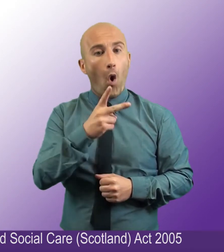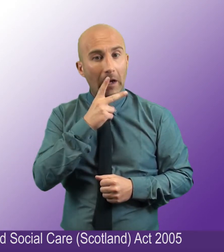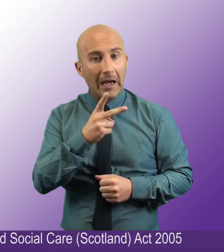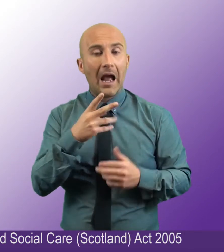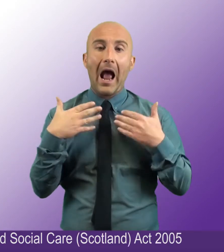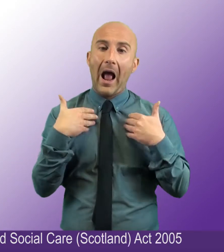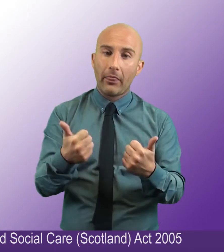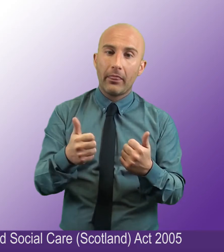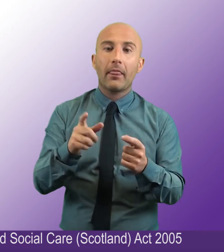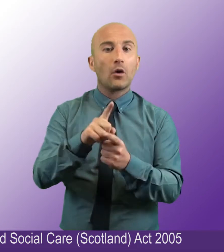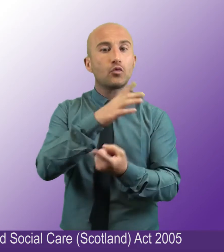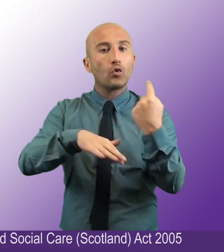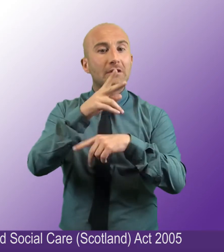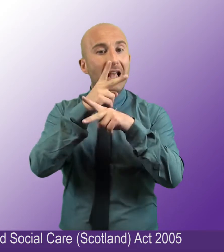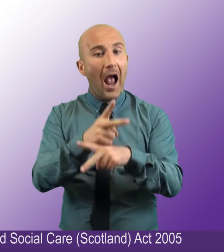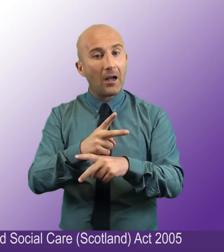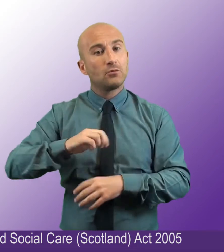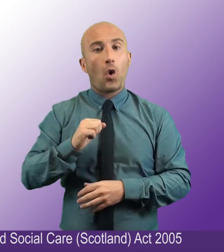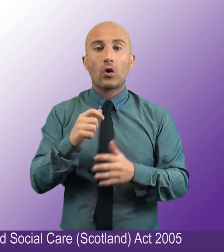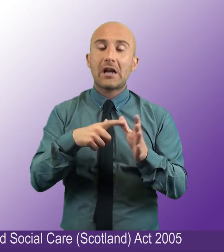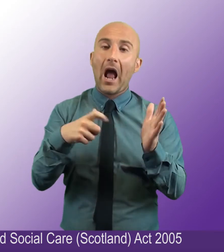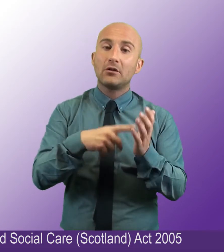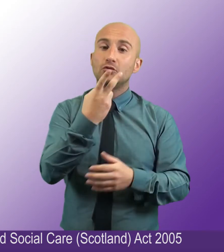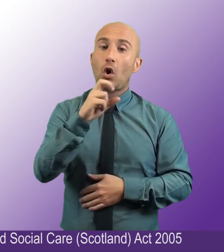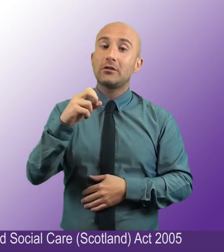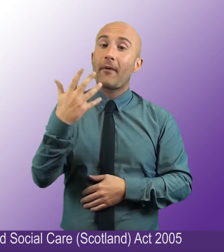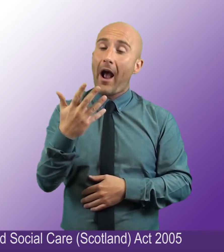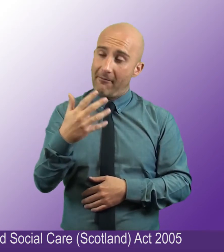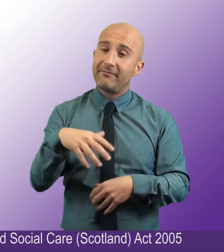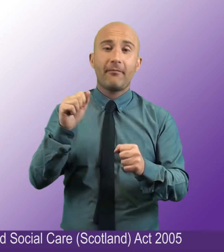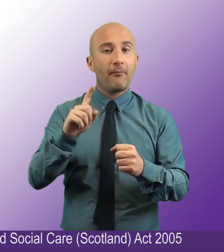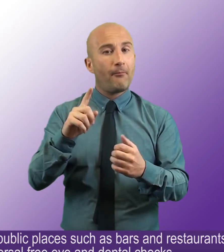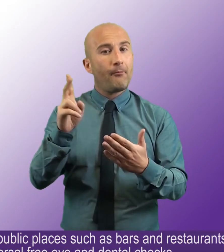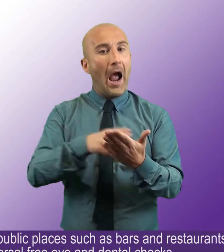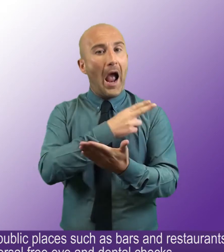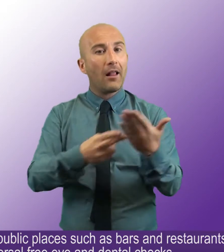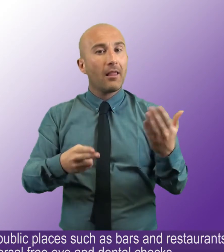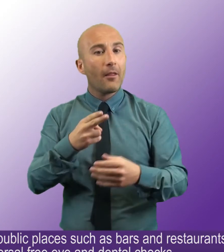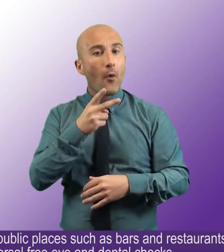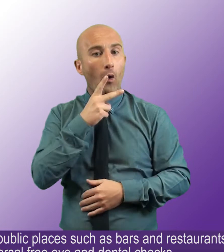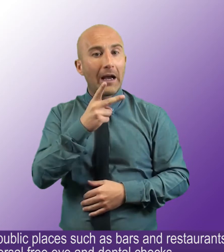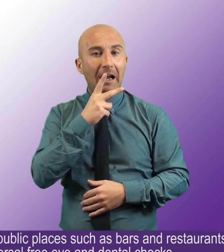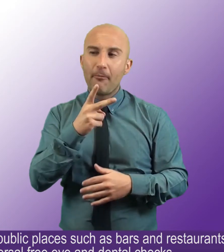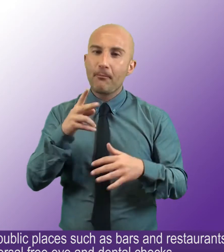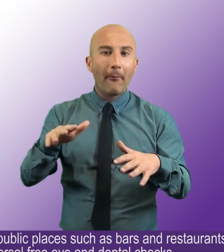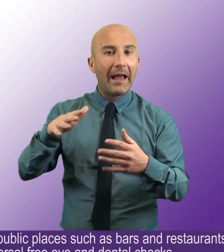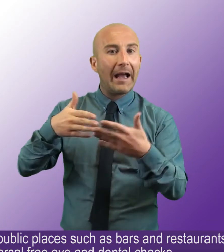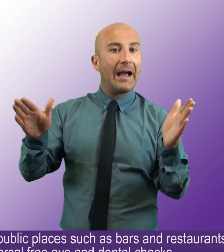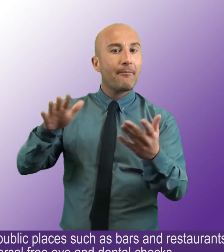The Smoking, Health and Social Care Scotland Act 2005 introduced a ban on smoking in public